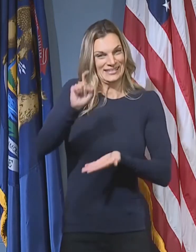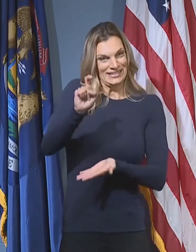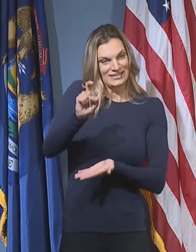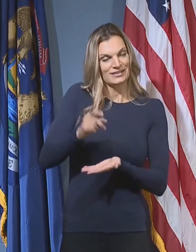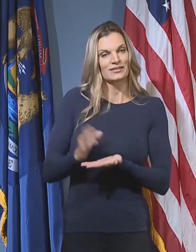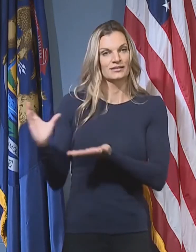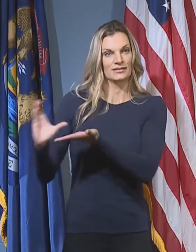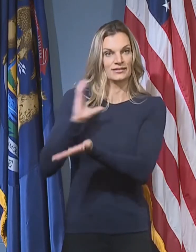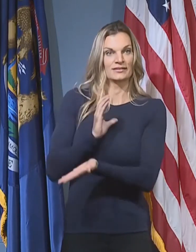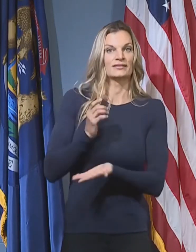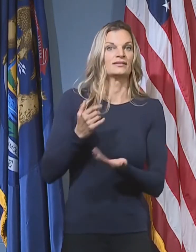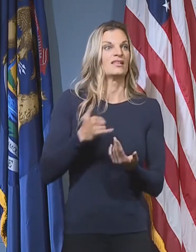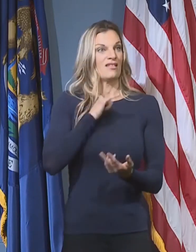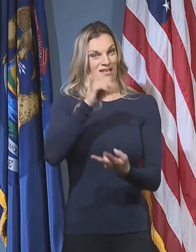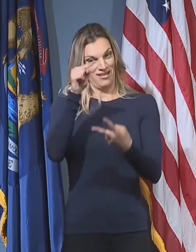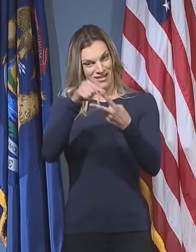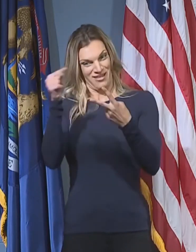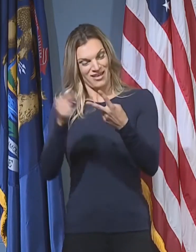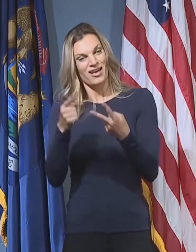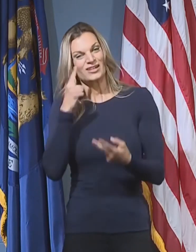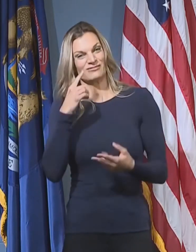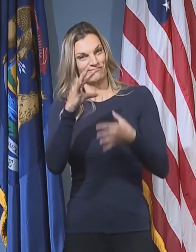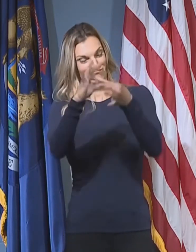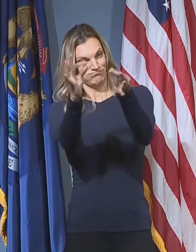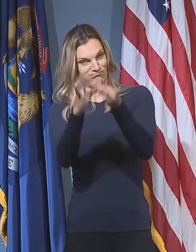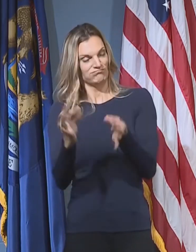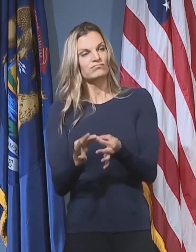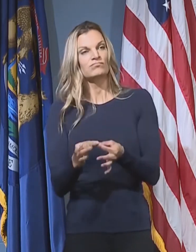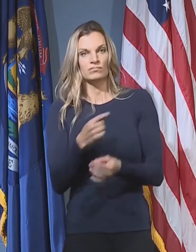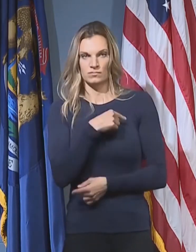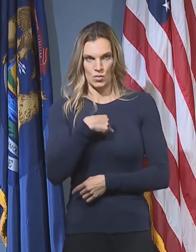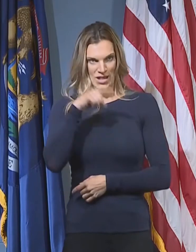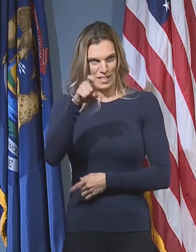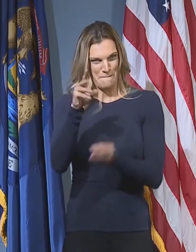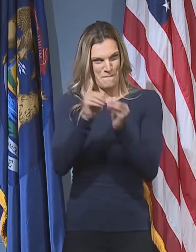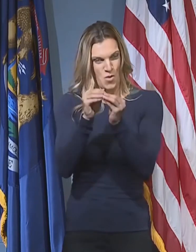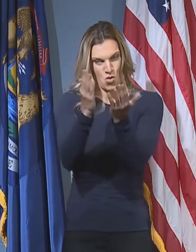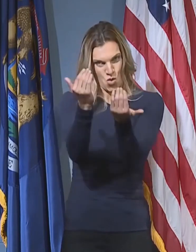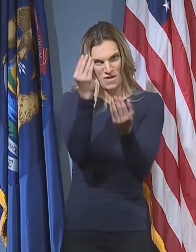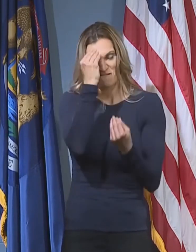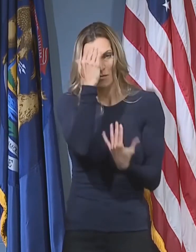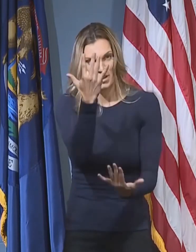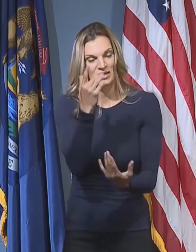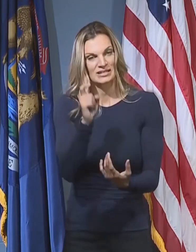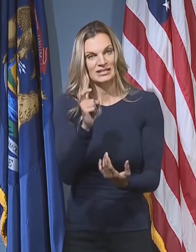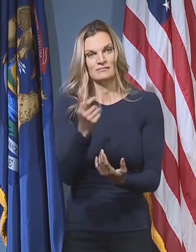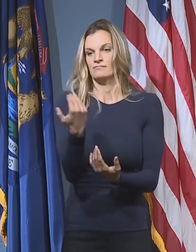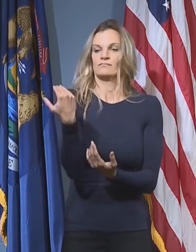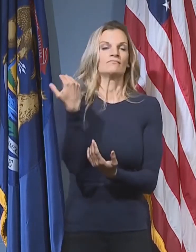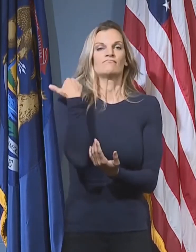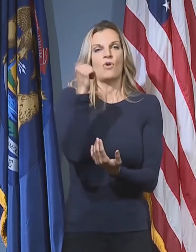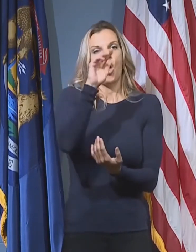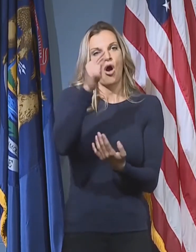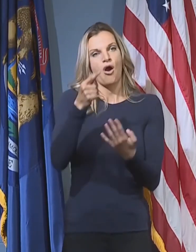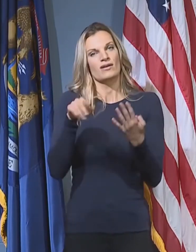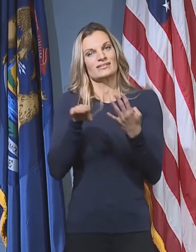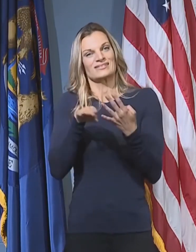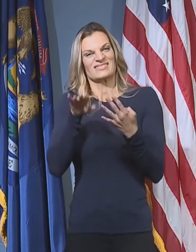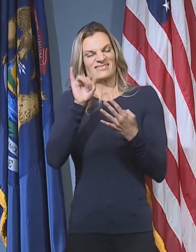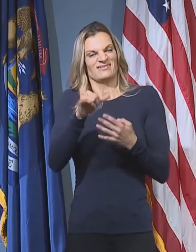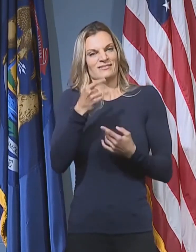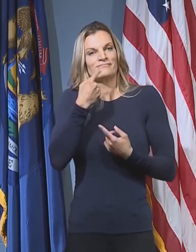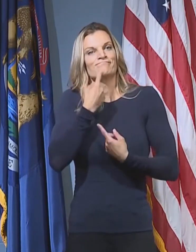still hold true today. We need additional information from our August Revenue Estimating Conference,